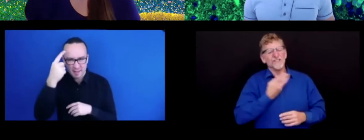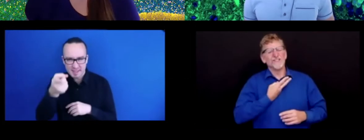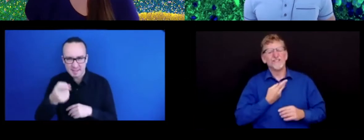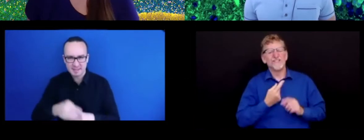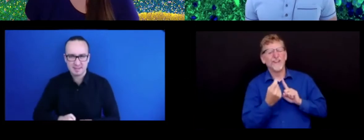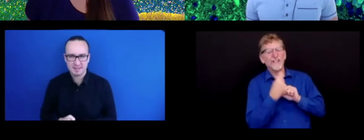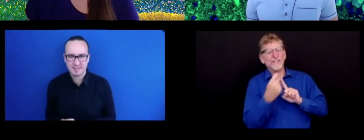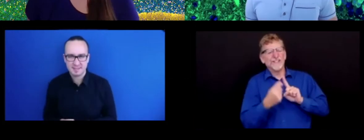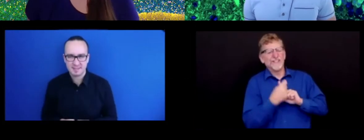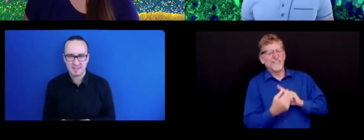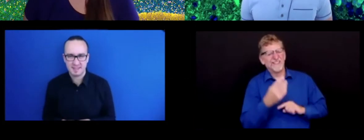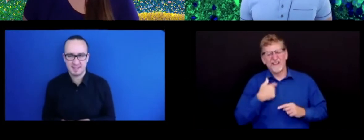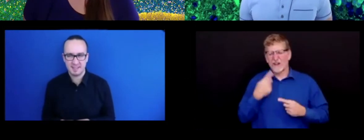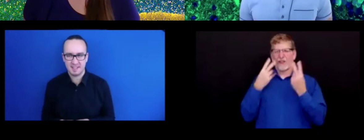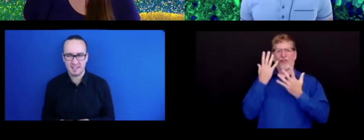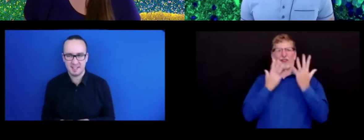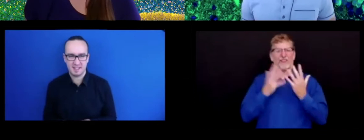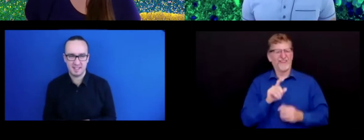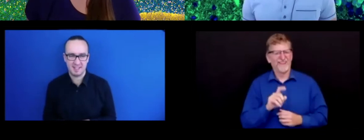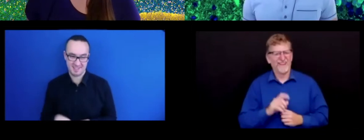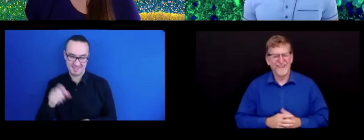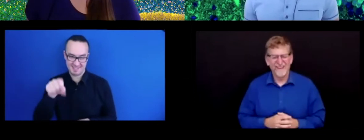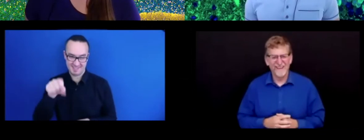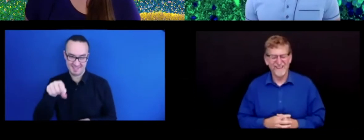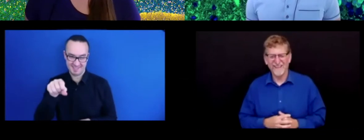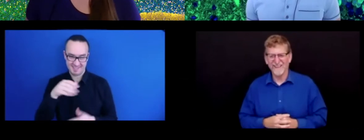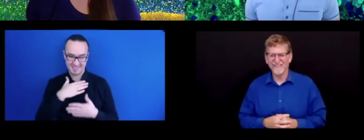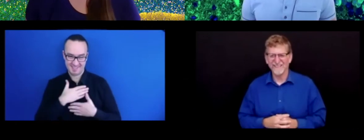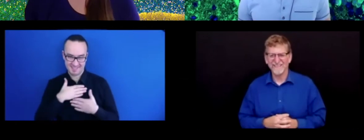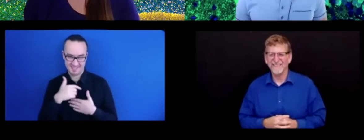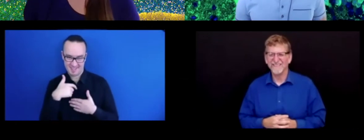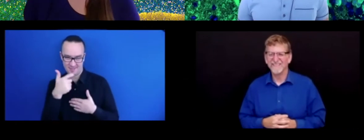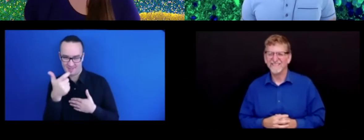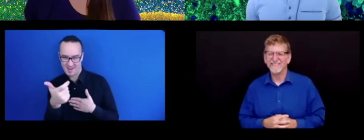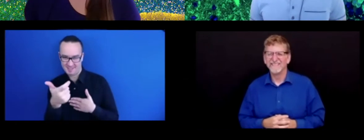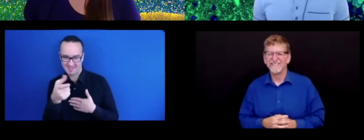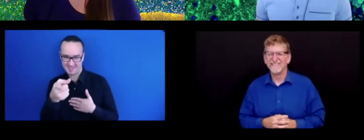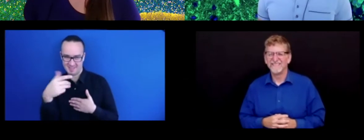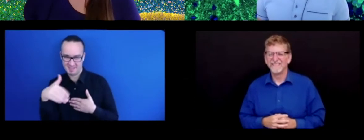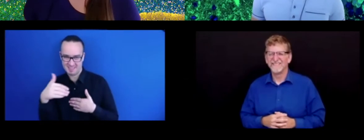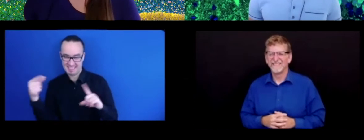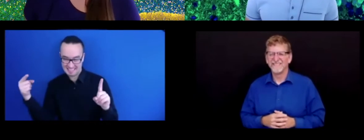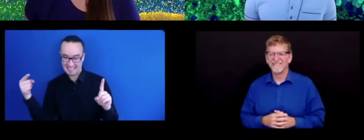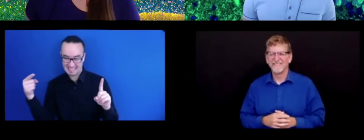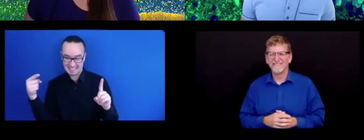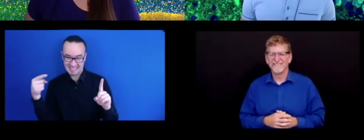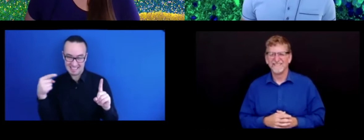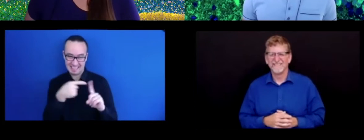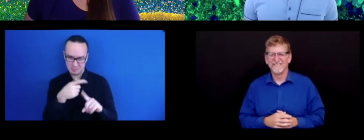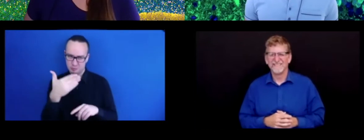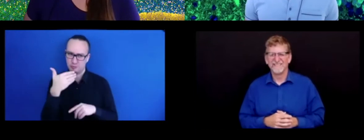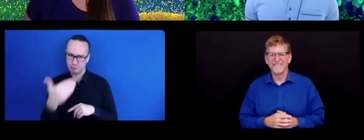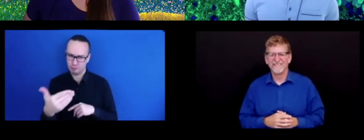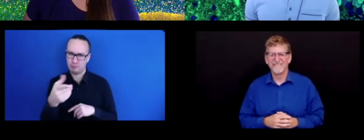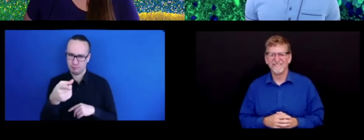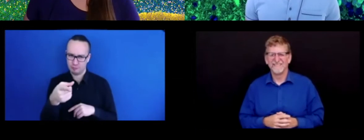camera? Well, it was pretty entertaining watching you try to say the alphabet backwards. You did a really good job of that too. But no, it was actually to